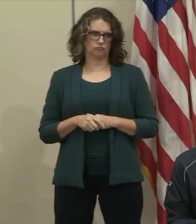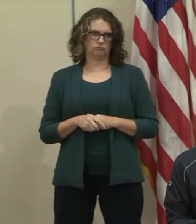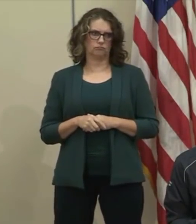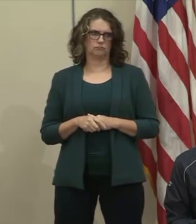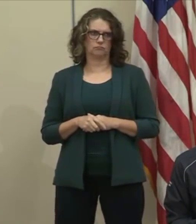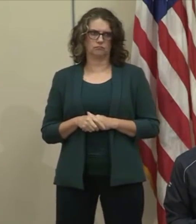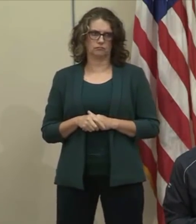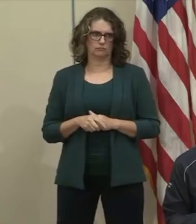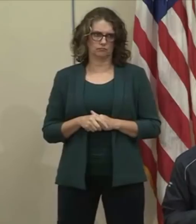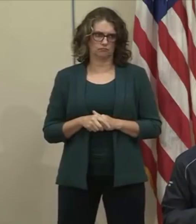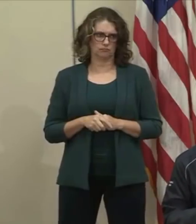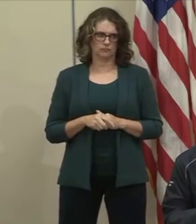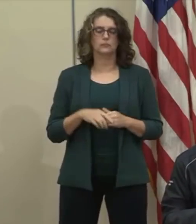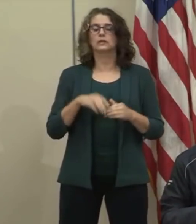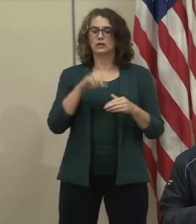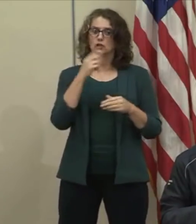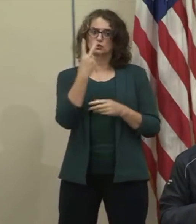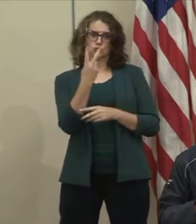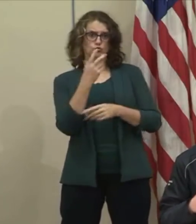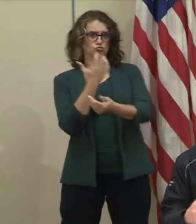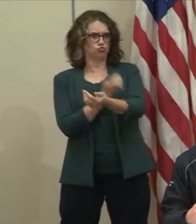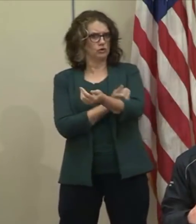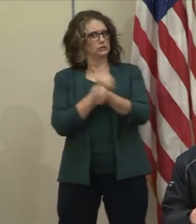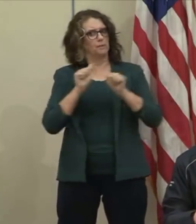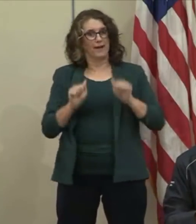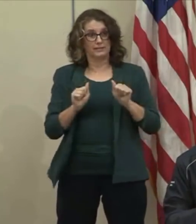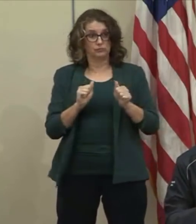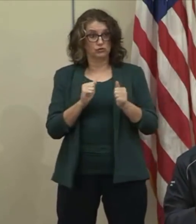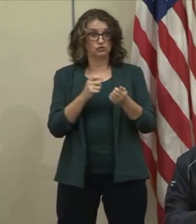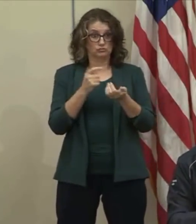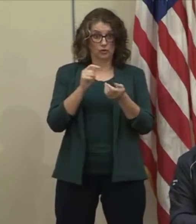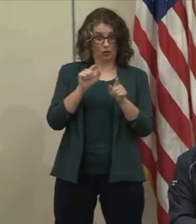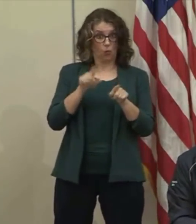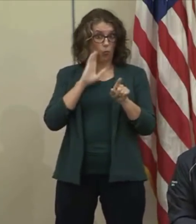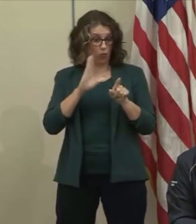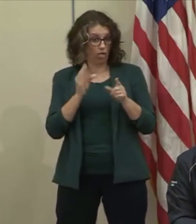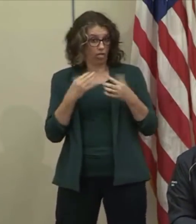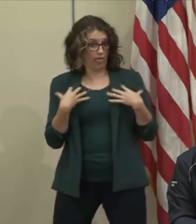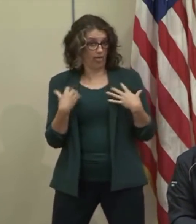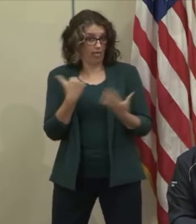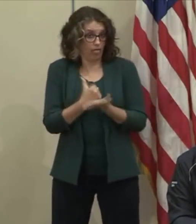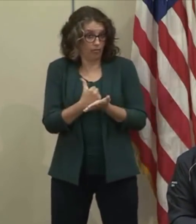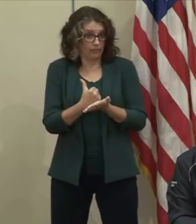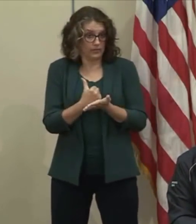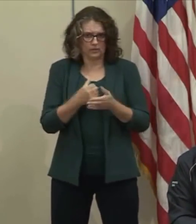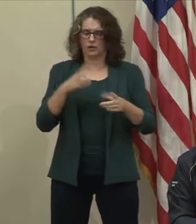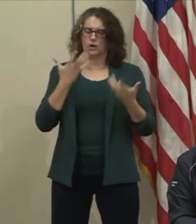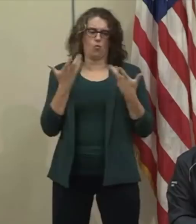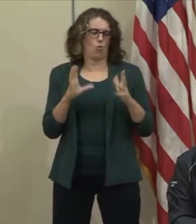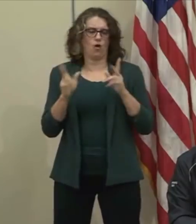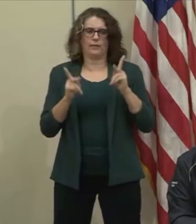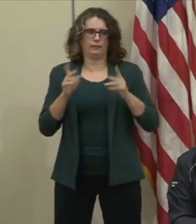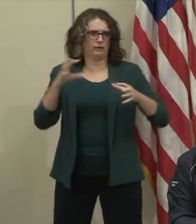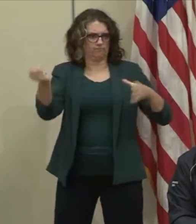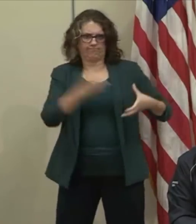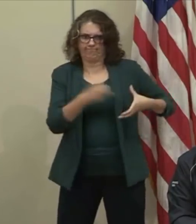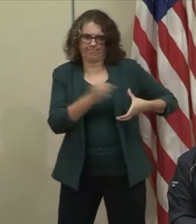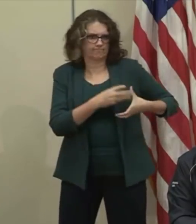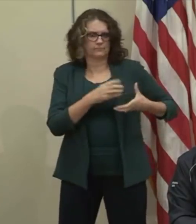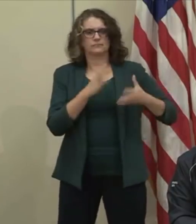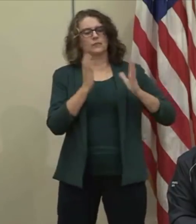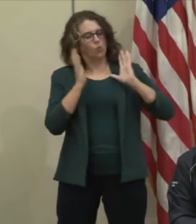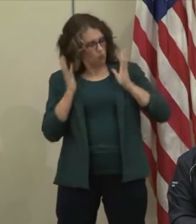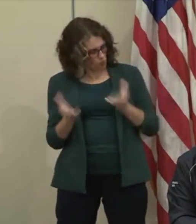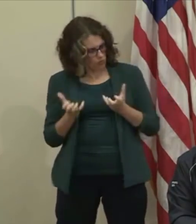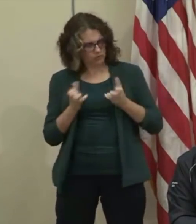to keep folks from hoarding them. And let me be clear. There are certain chronic illnesses that people need this,